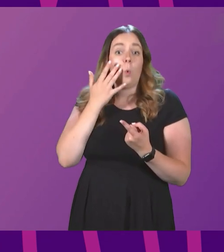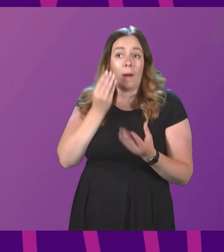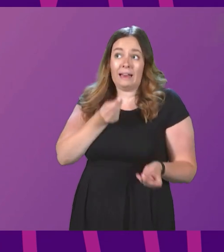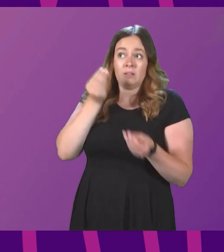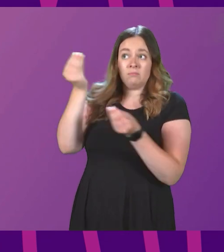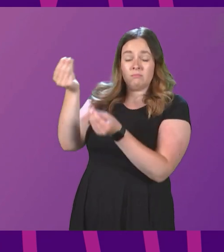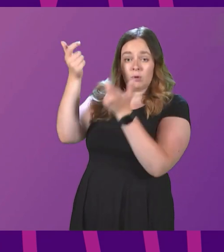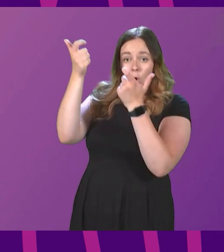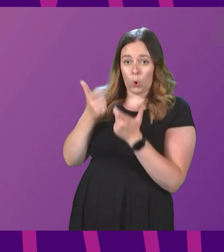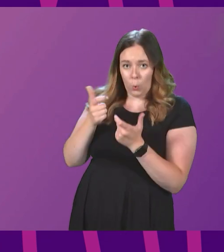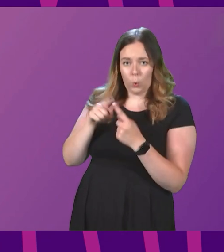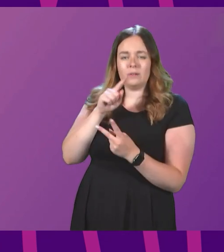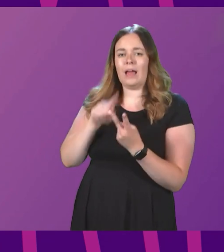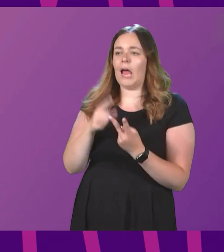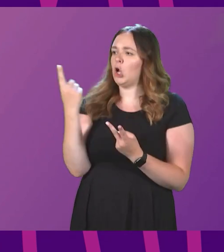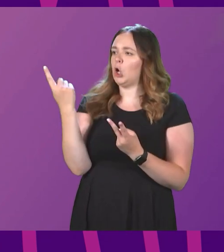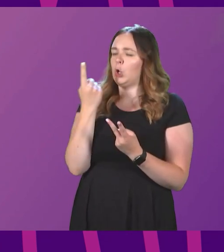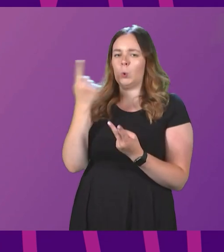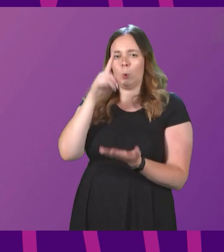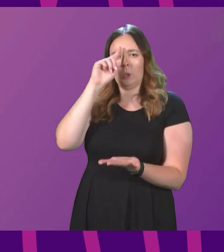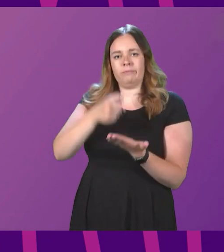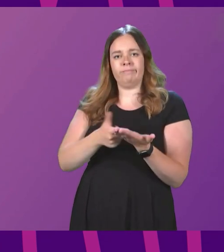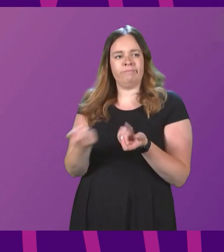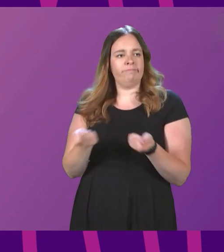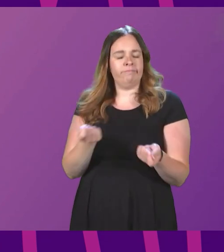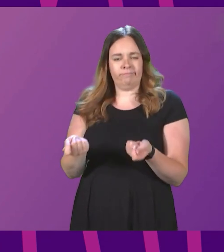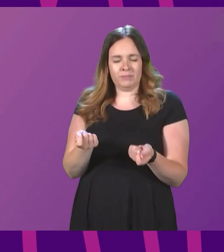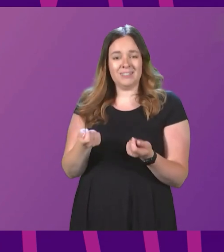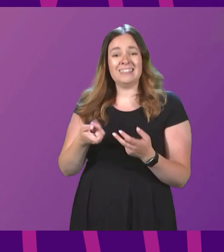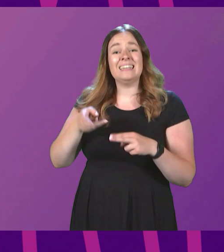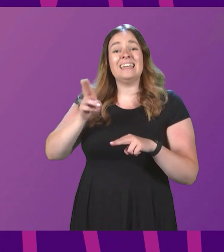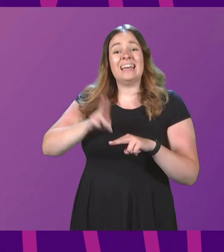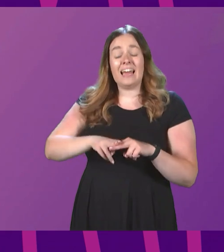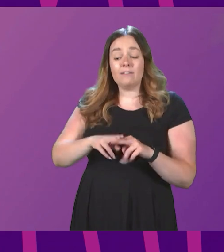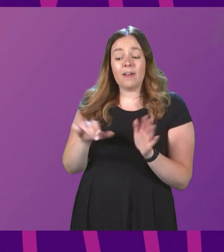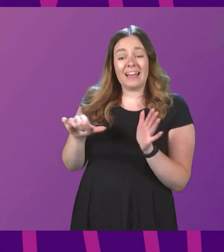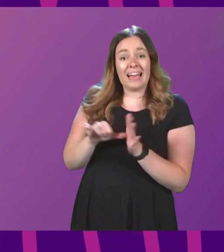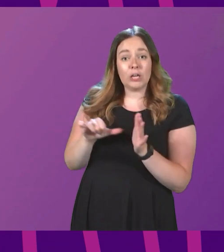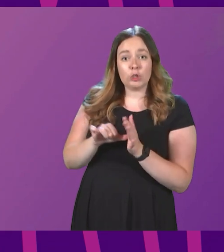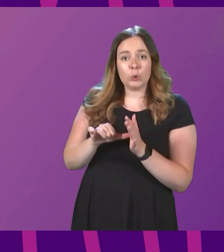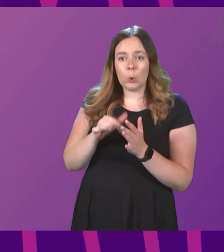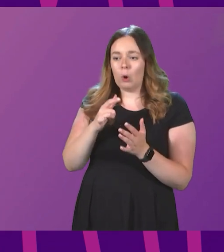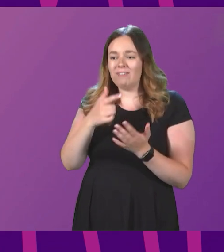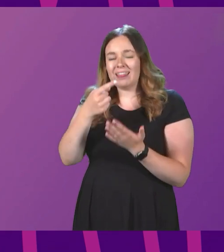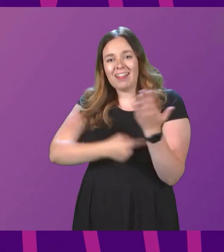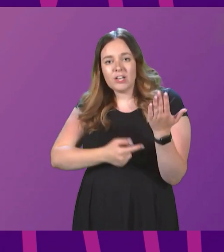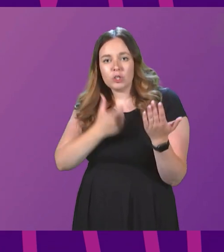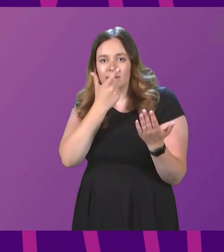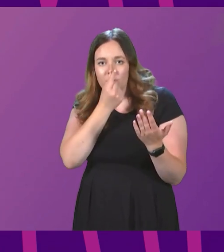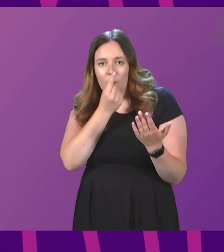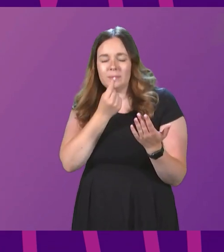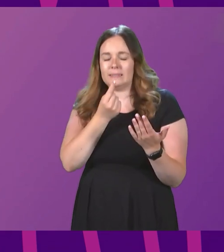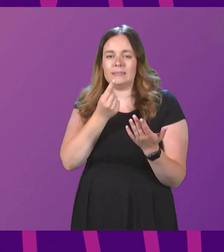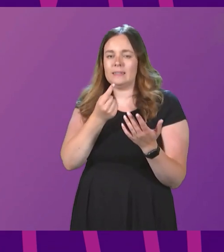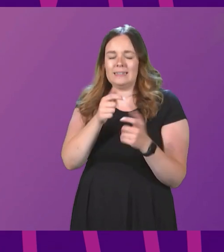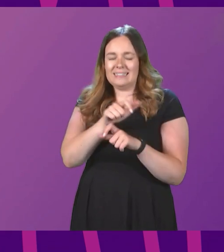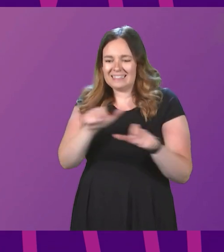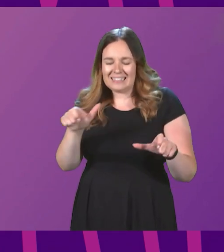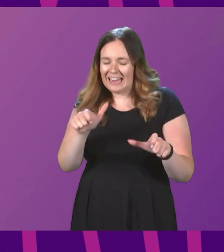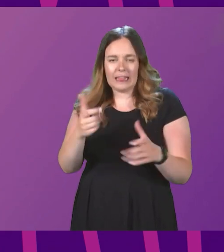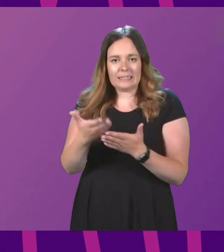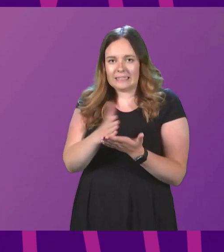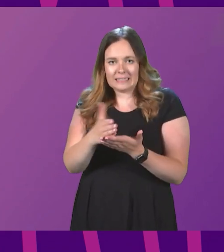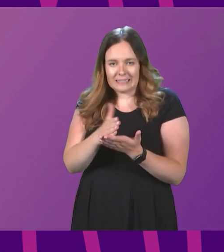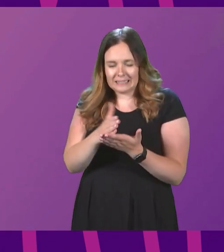court and at whose hand. If the issue of legislative competence remains unresolved at the point of formal introduction of a bill,